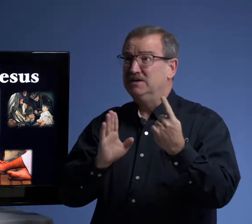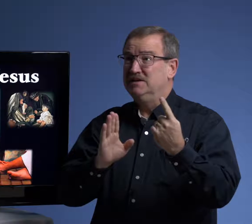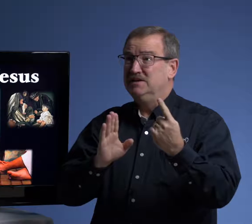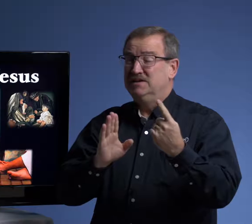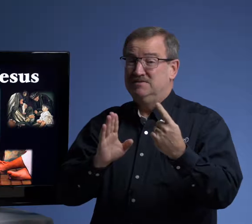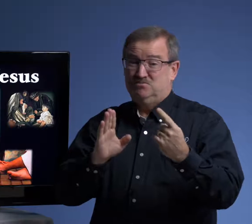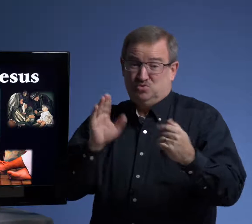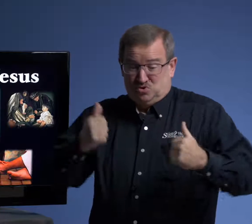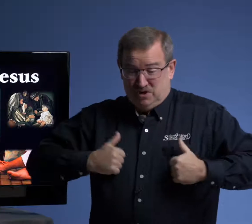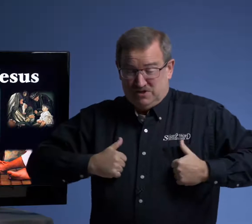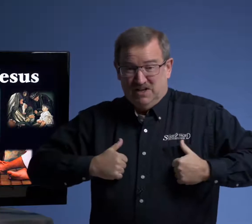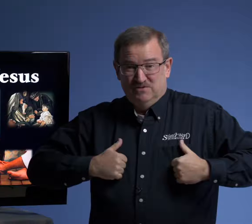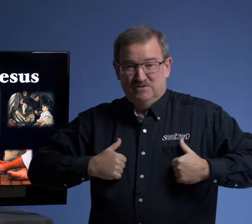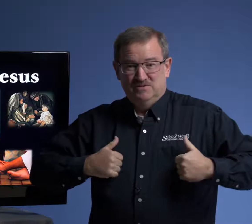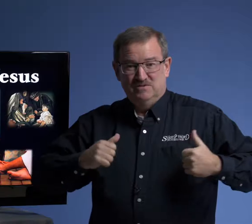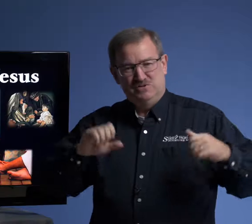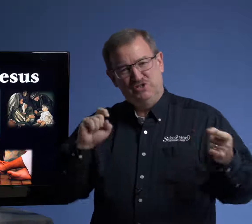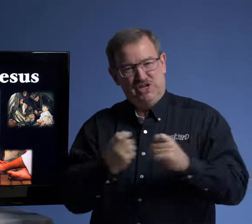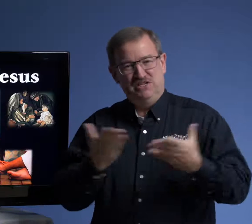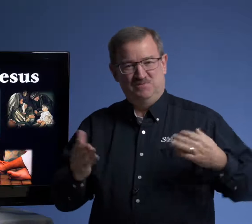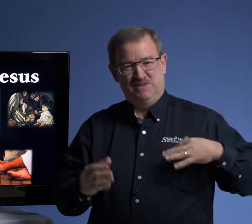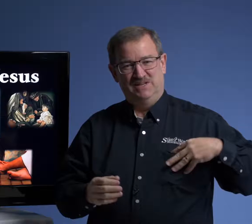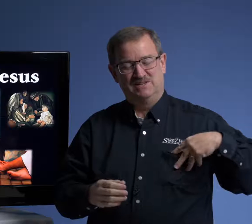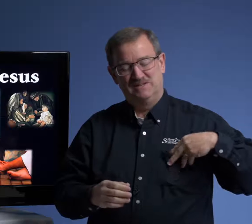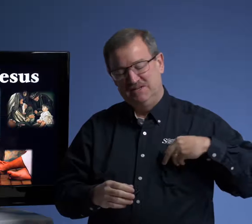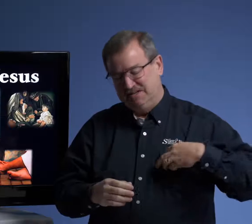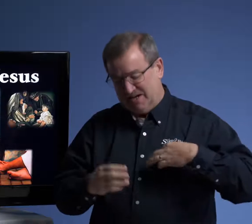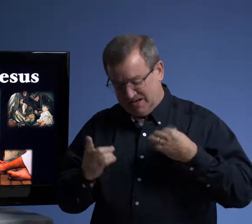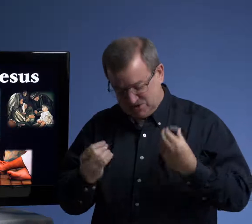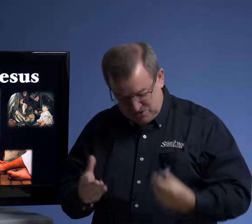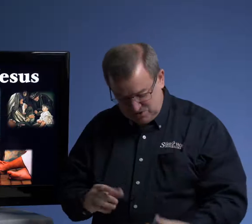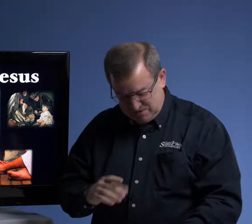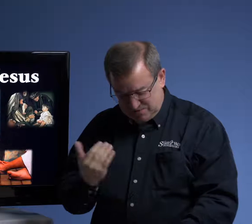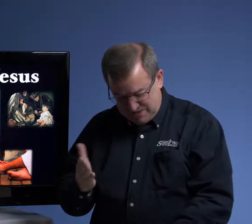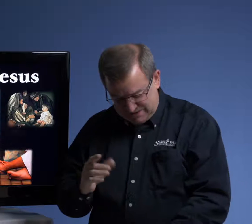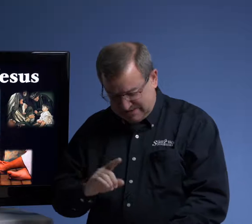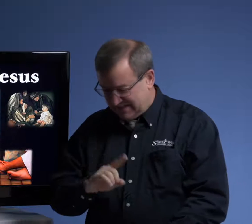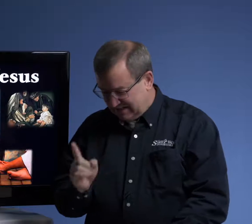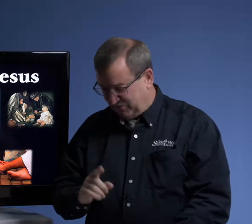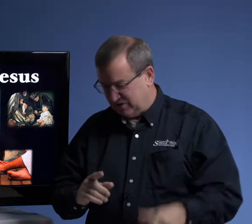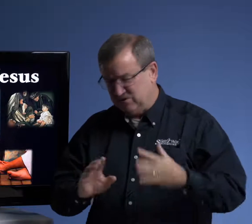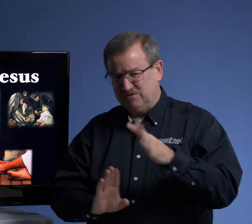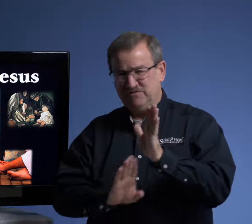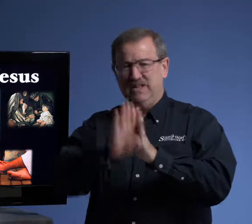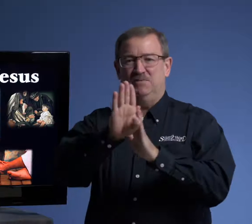or to ourselves to change some things, to do some things different, to develop